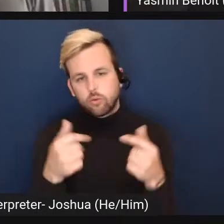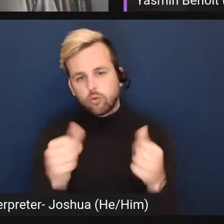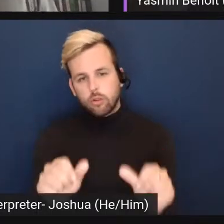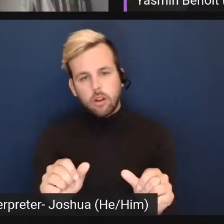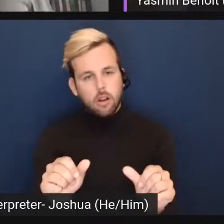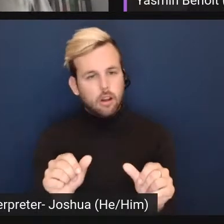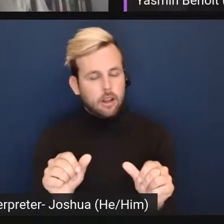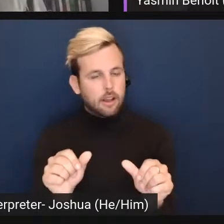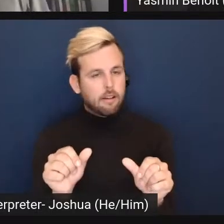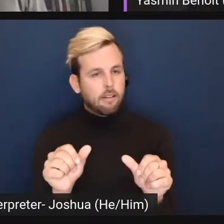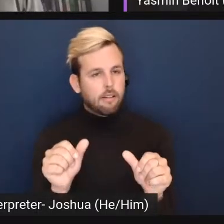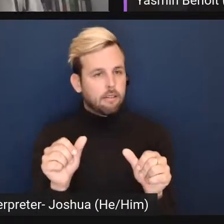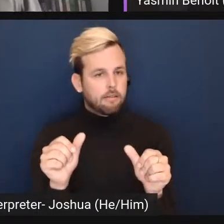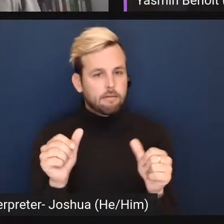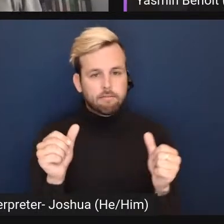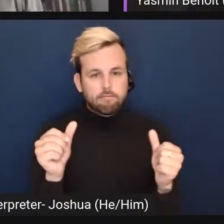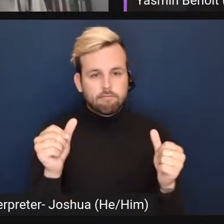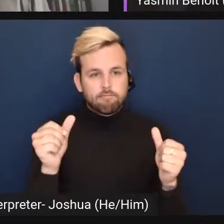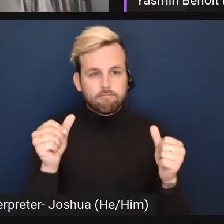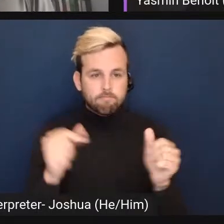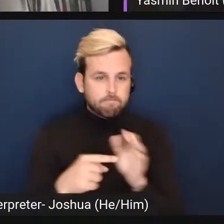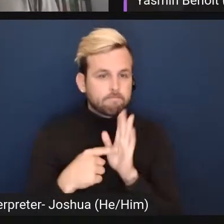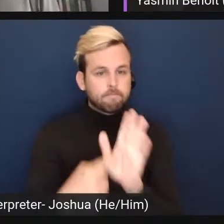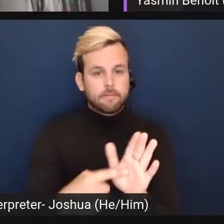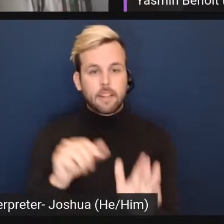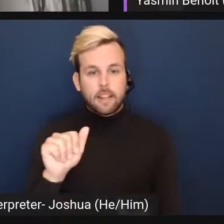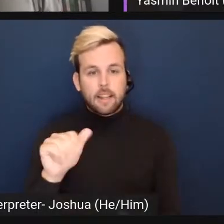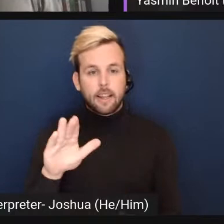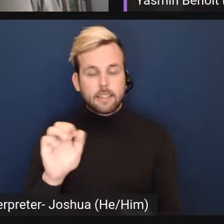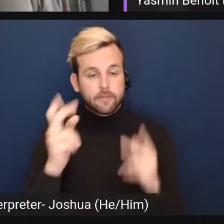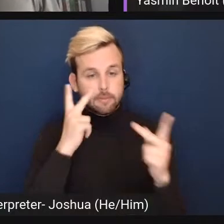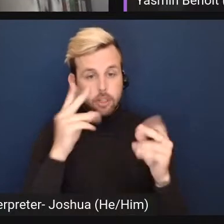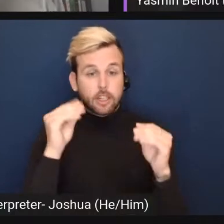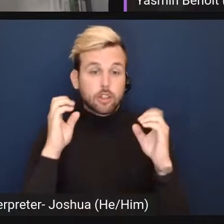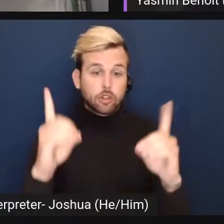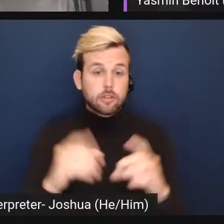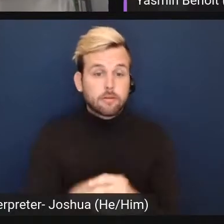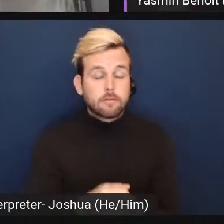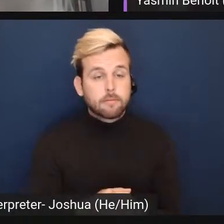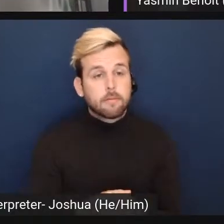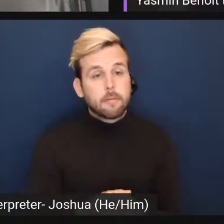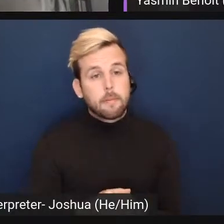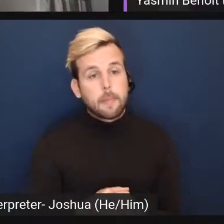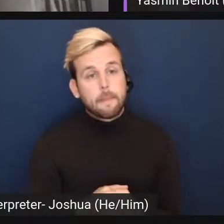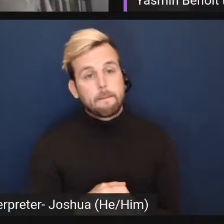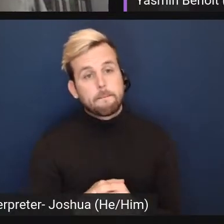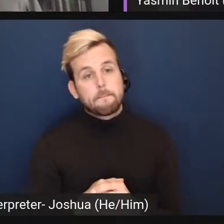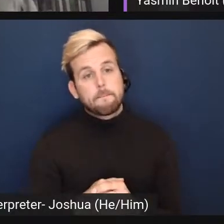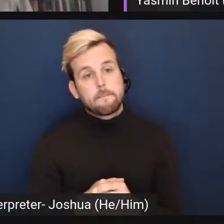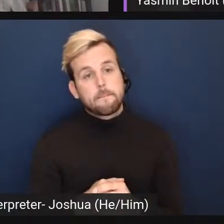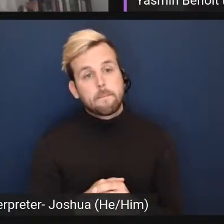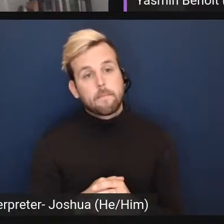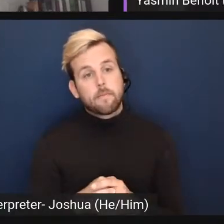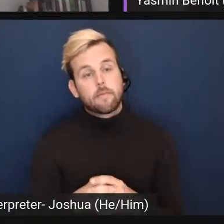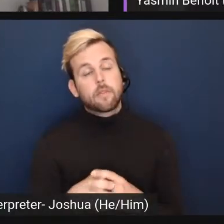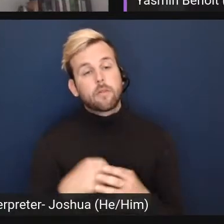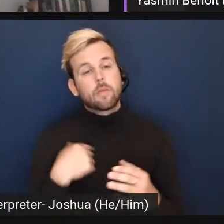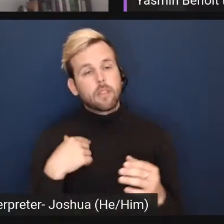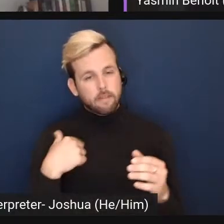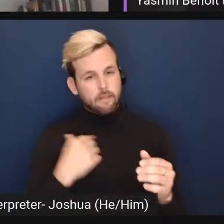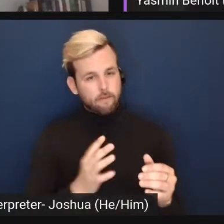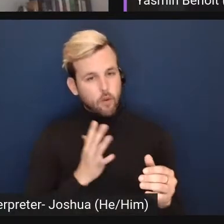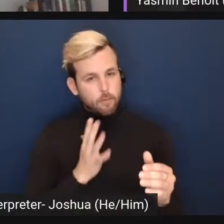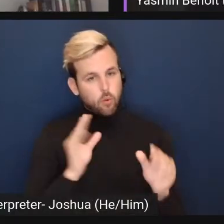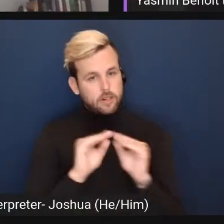to advance ACE visibility and education. Um, govern the formal organization